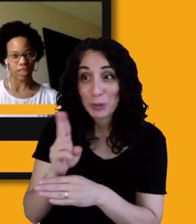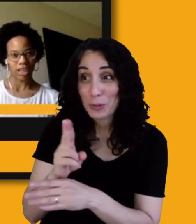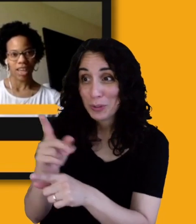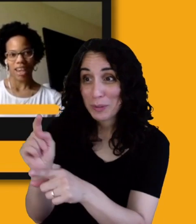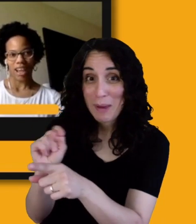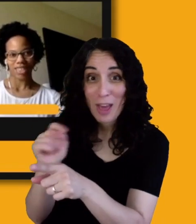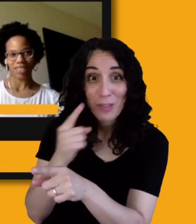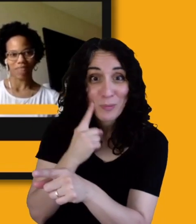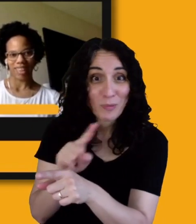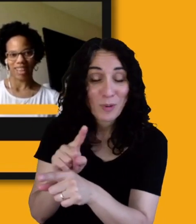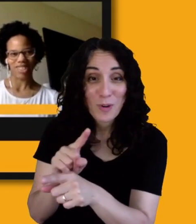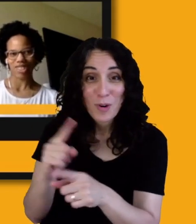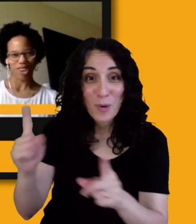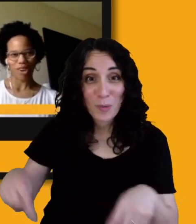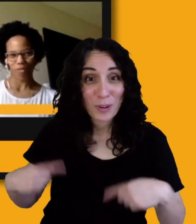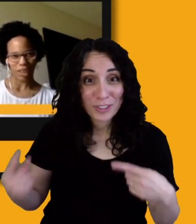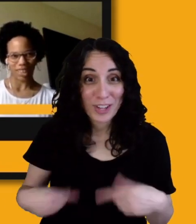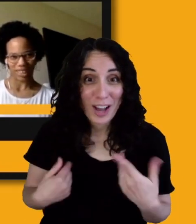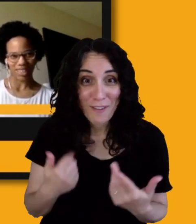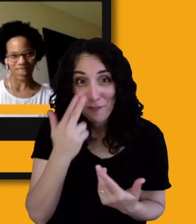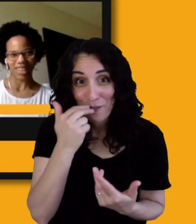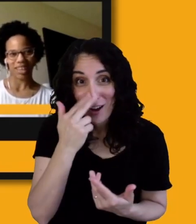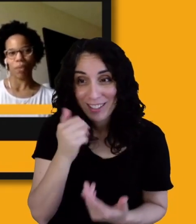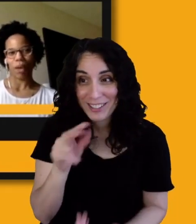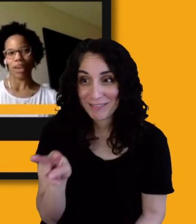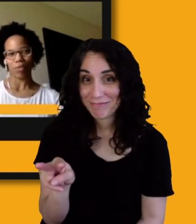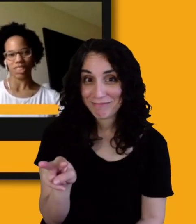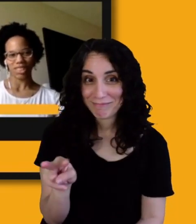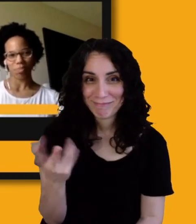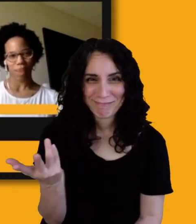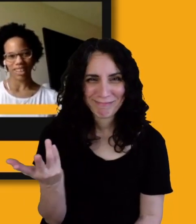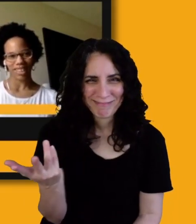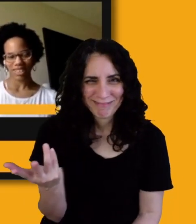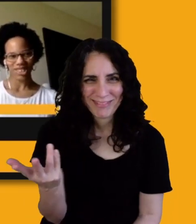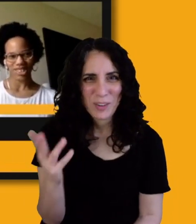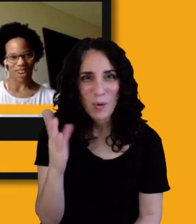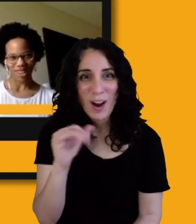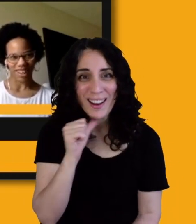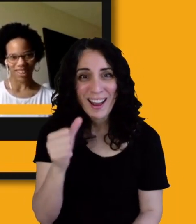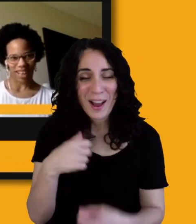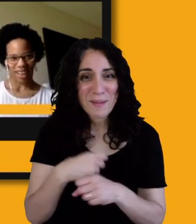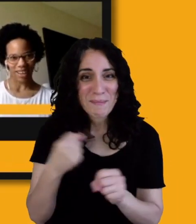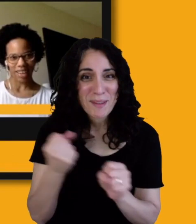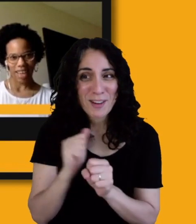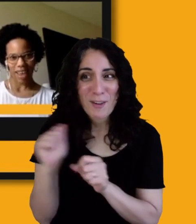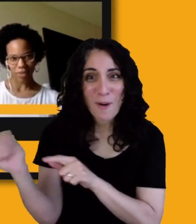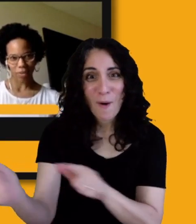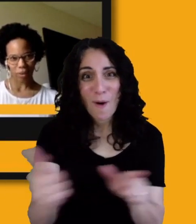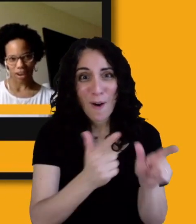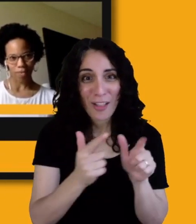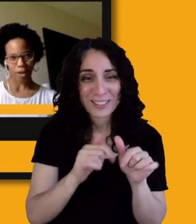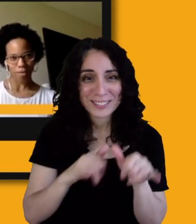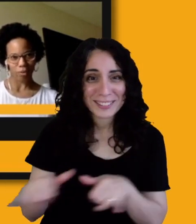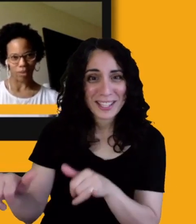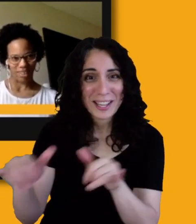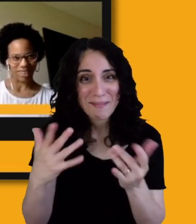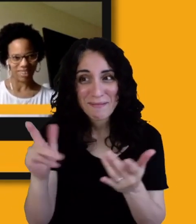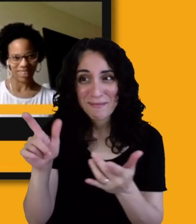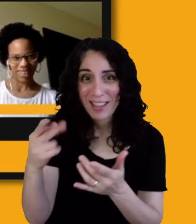And I just find that so funny. It's like, why don't we make stalls like that everywhere for everyone? It's